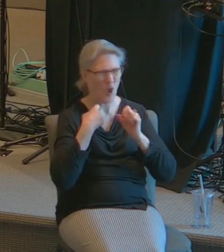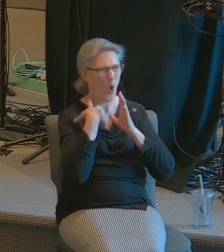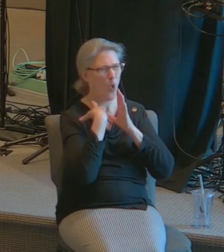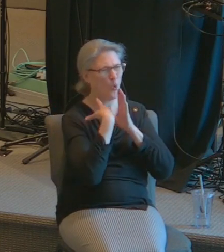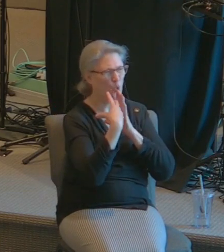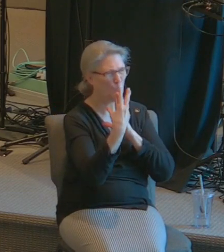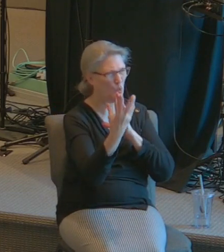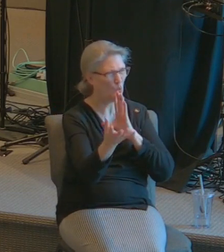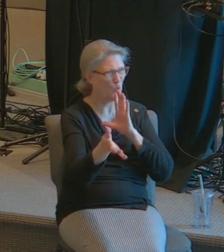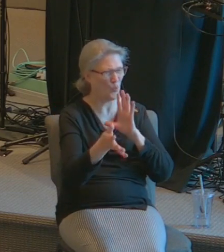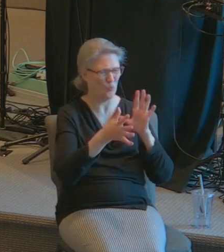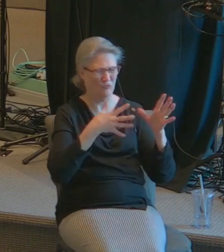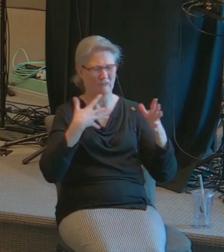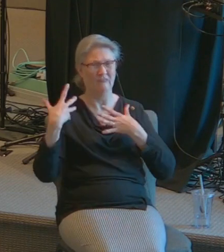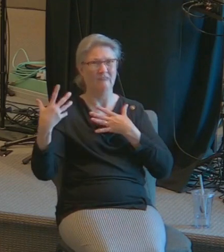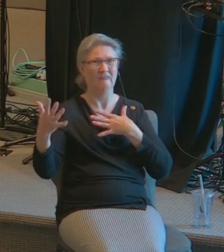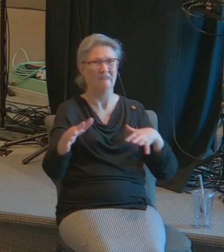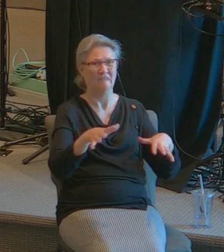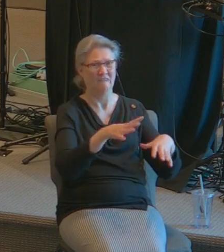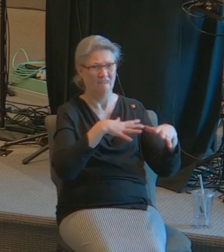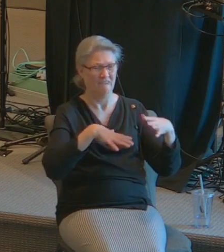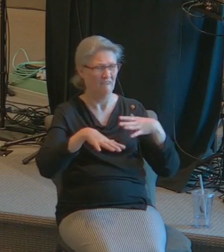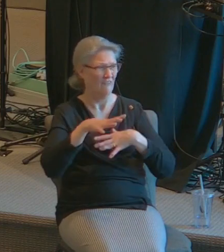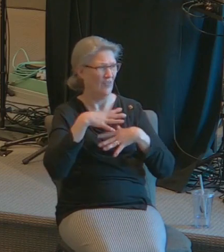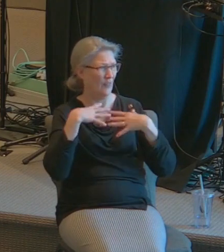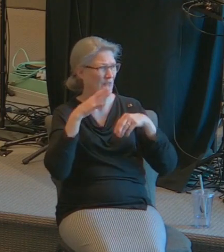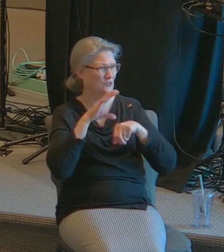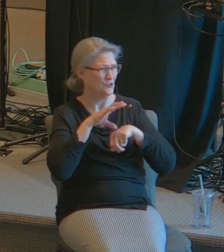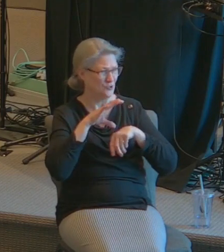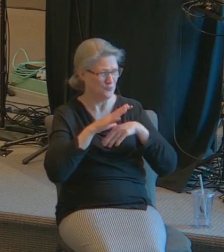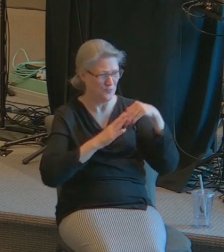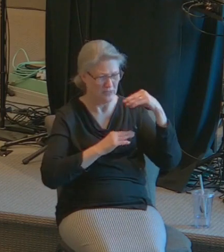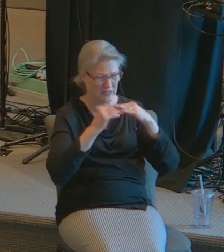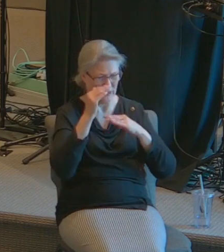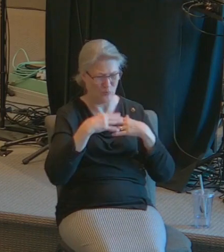in and just almost filled the church it was so cold